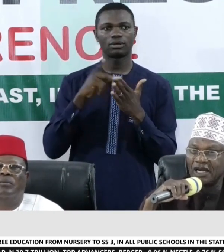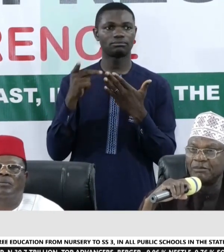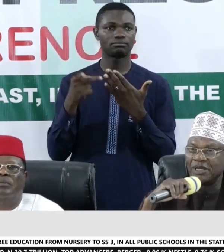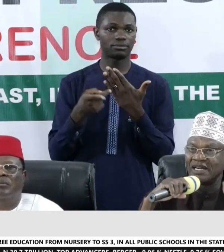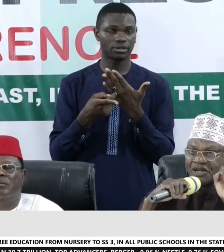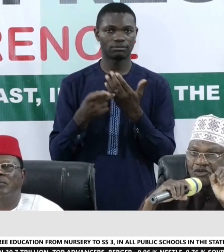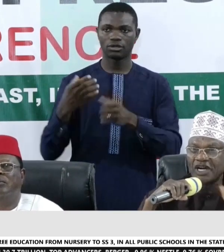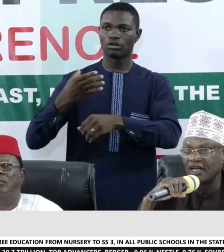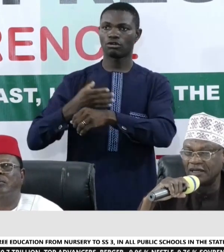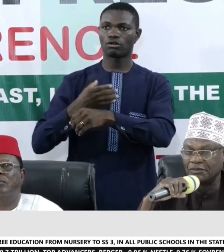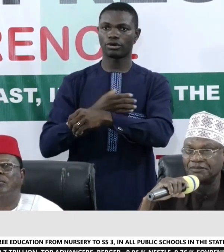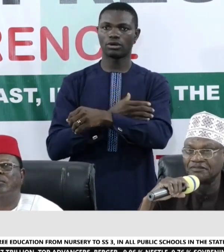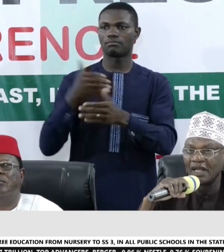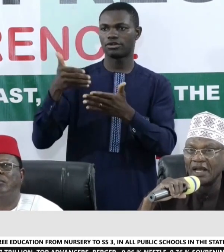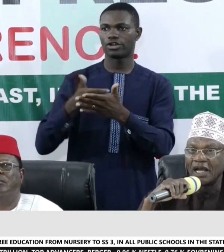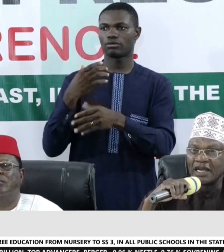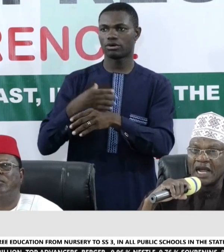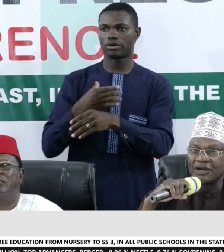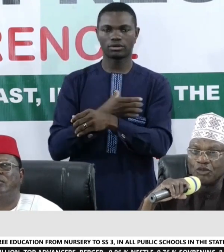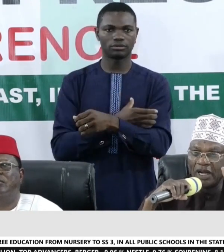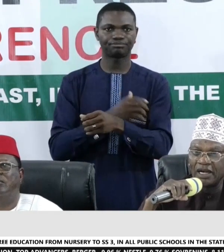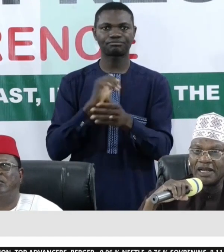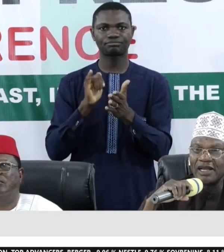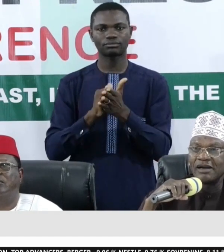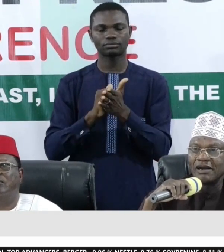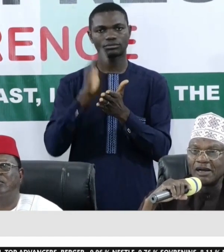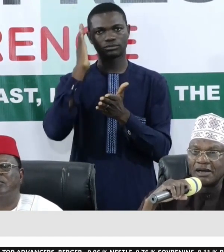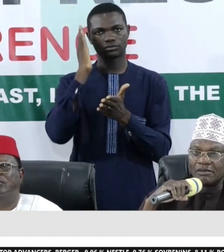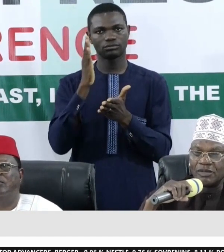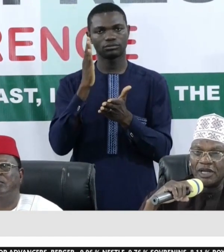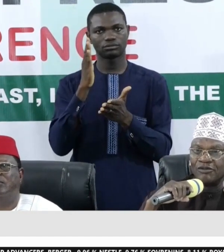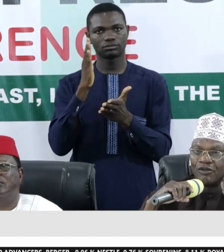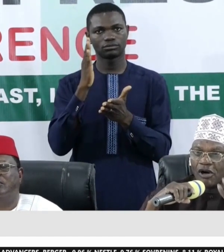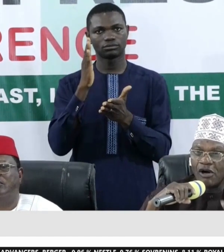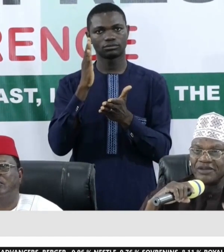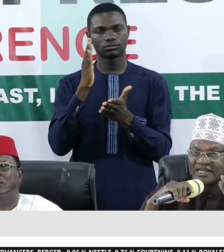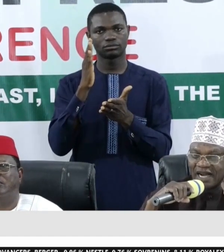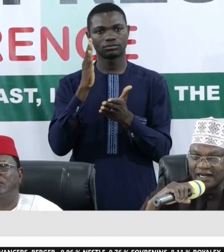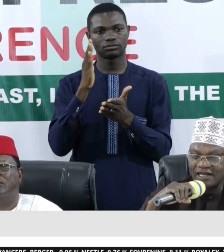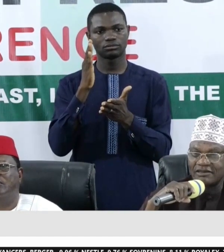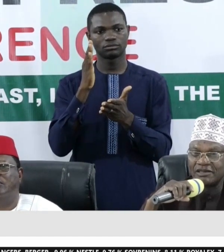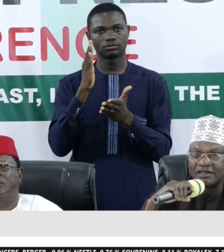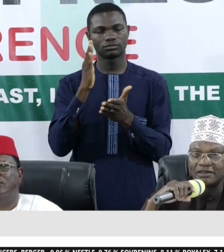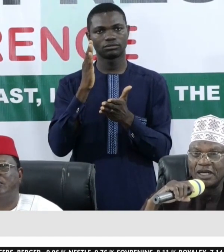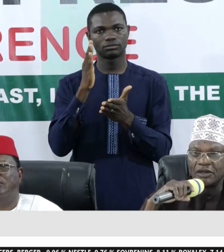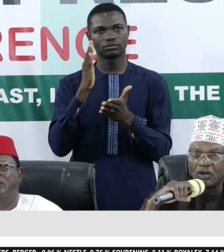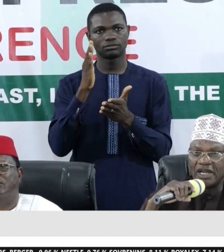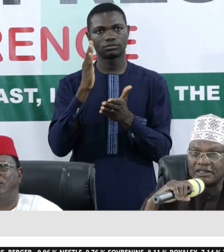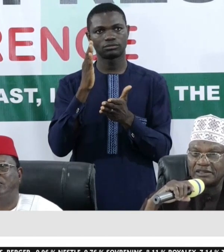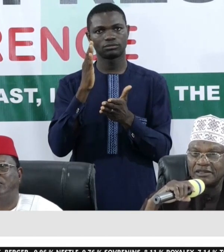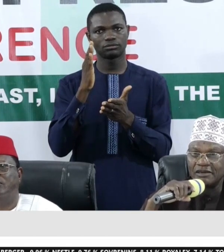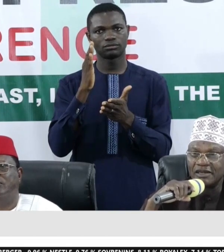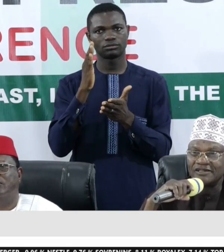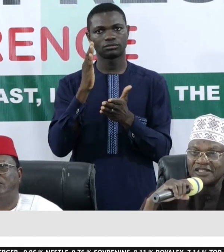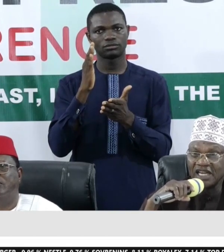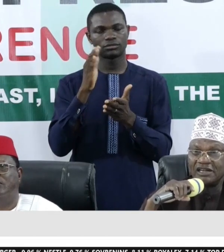curriculum, a new curriculum, that will involve, integrate knowledge,